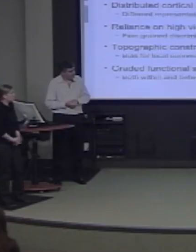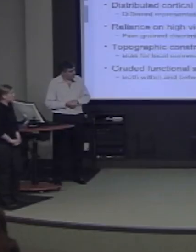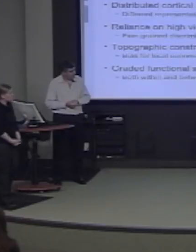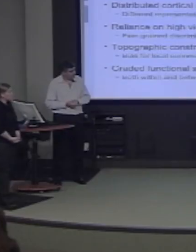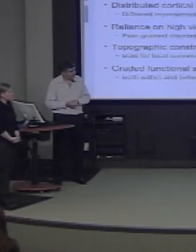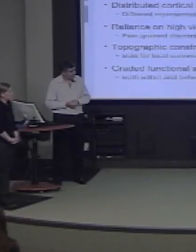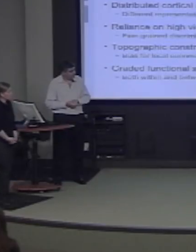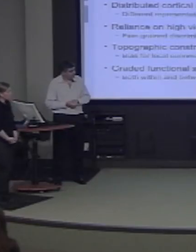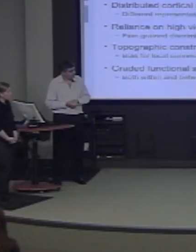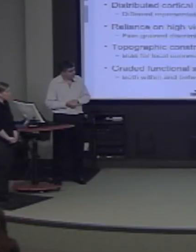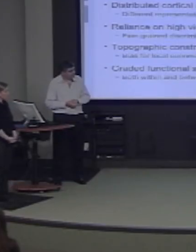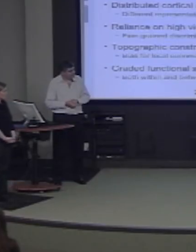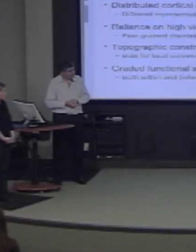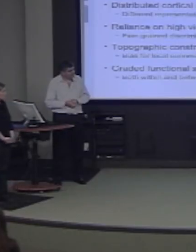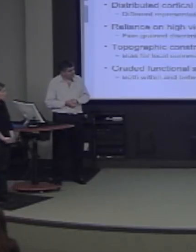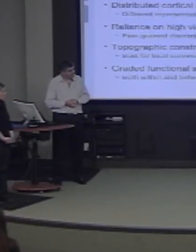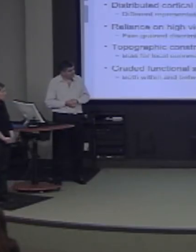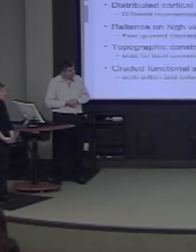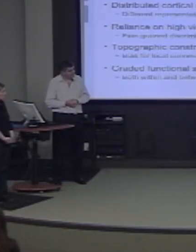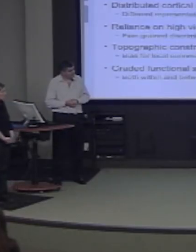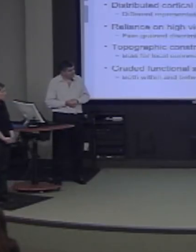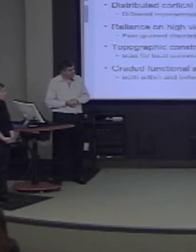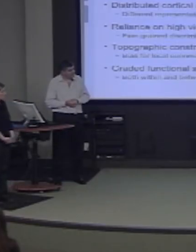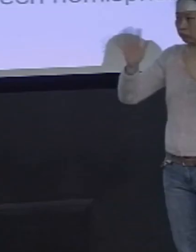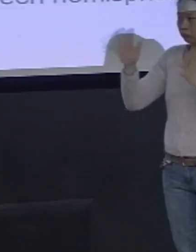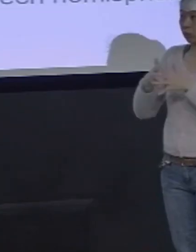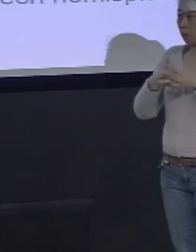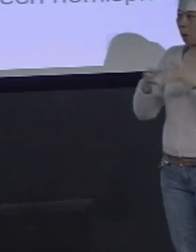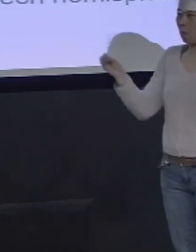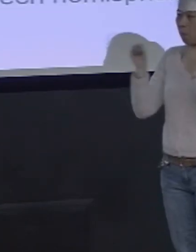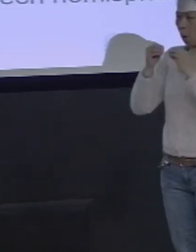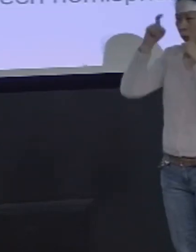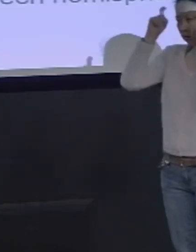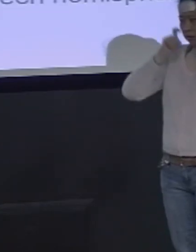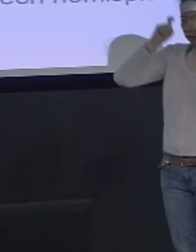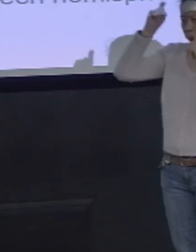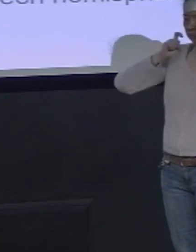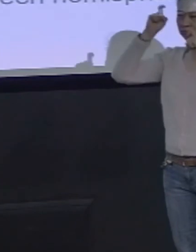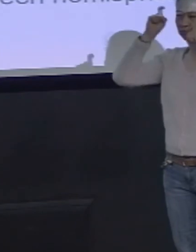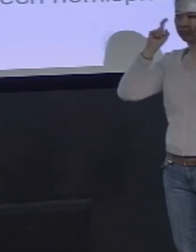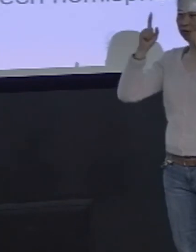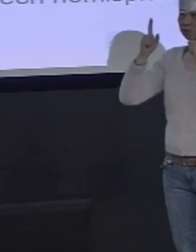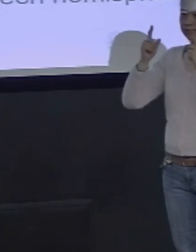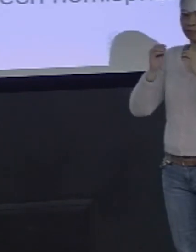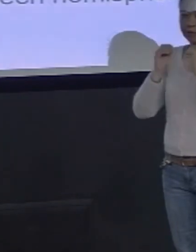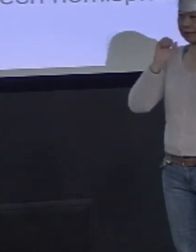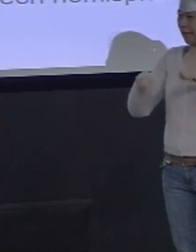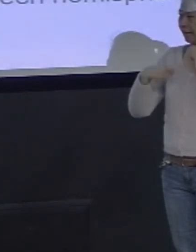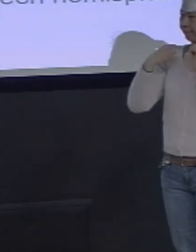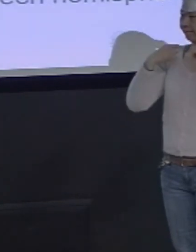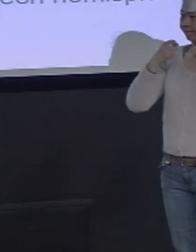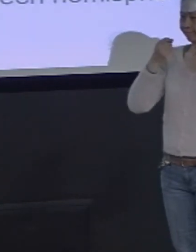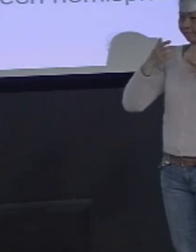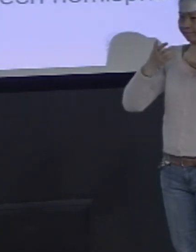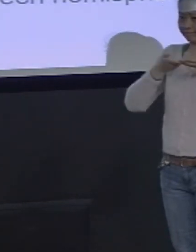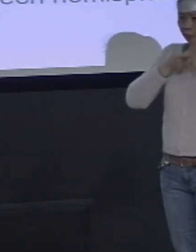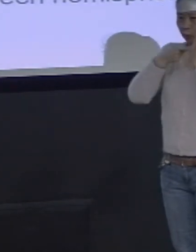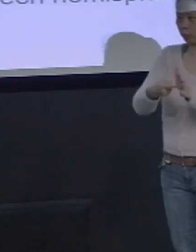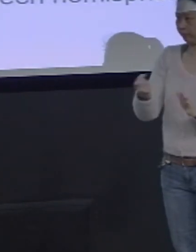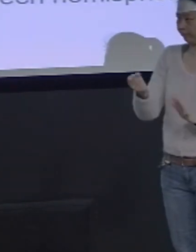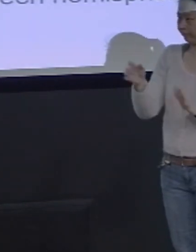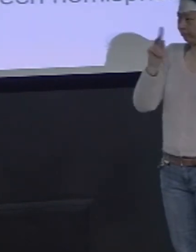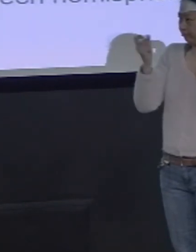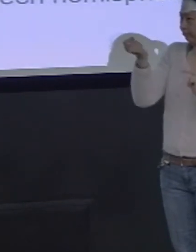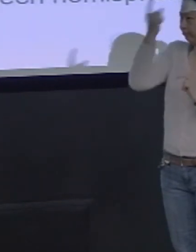Thank you. Yeah, because I've seen definitely cross-culturally that Europeans gesture with their hands a lot, Americans